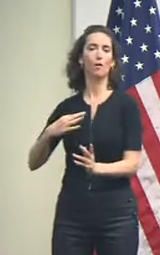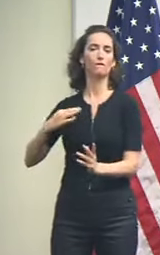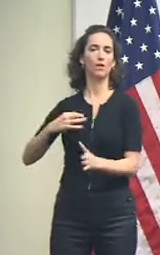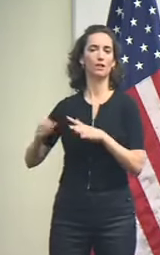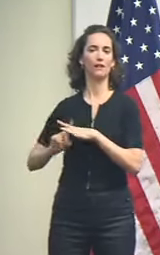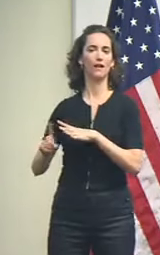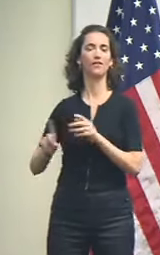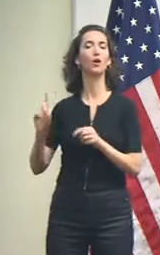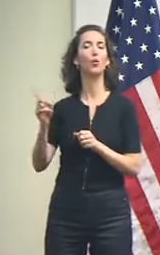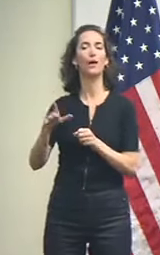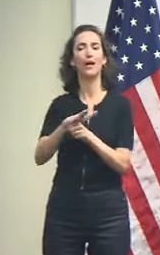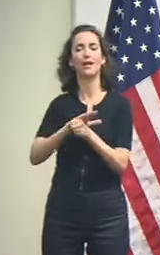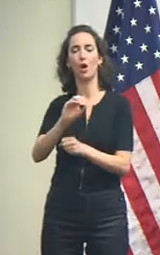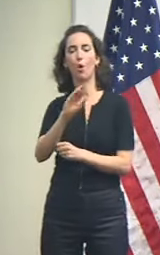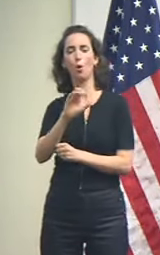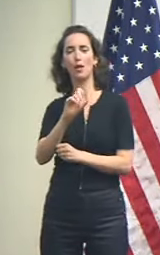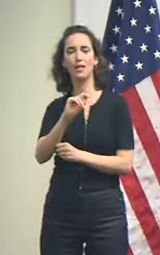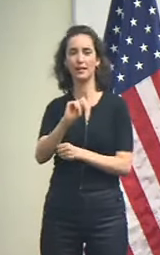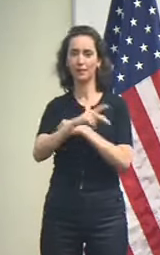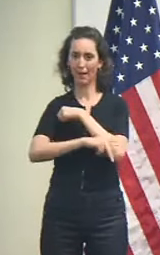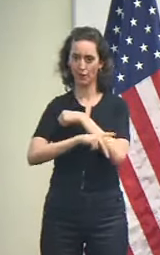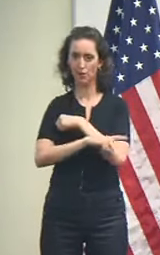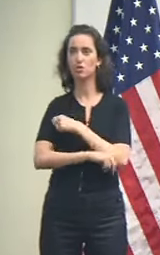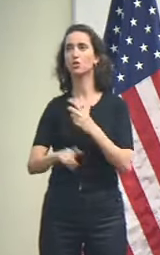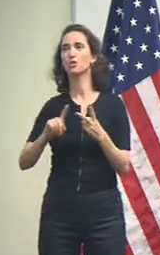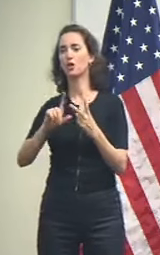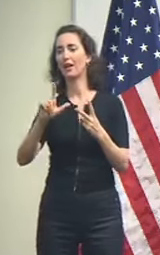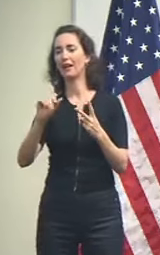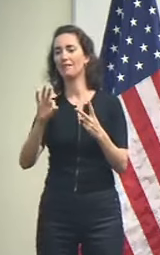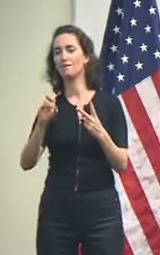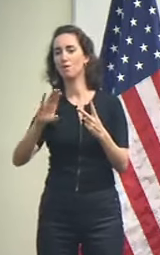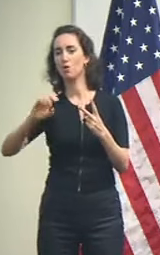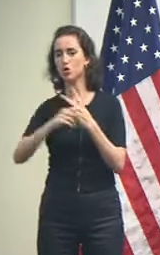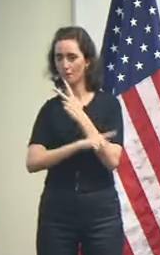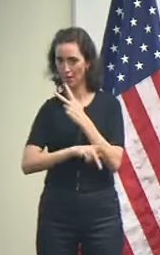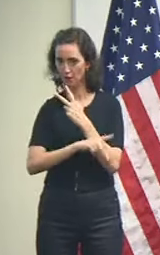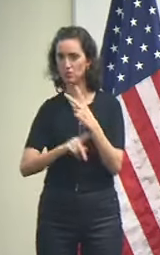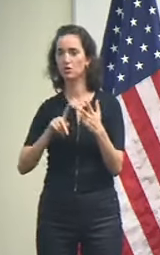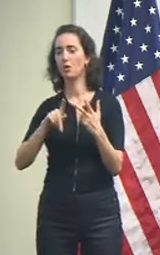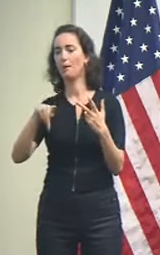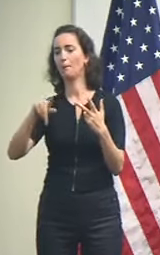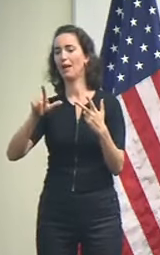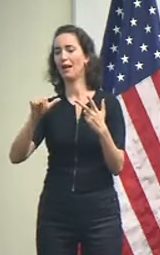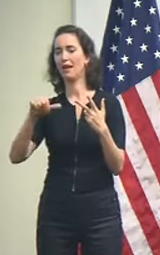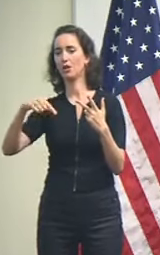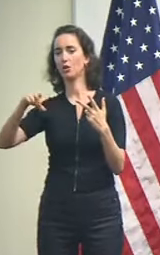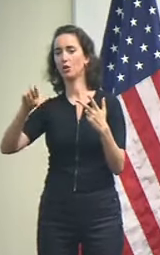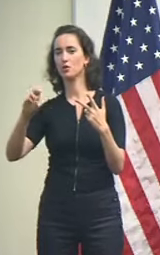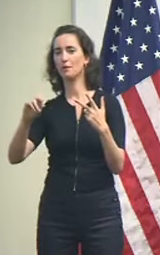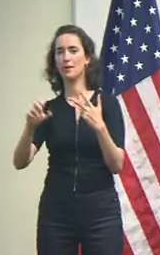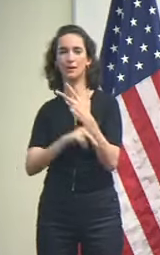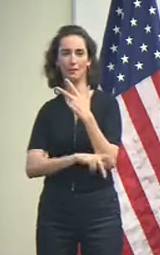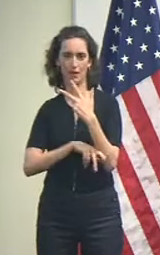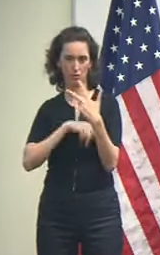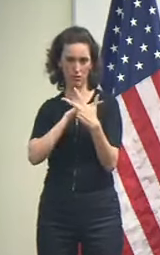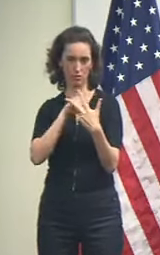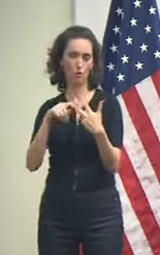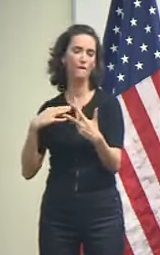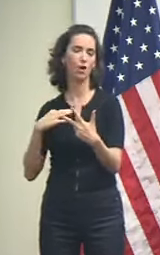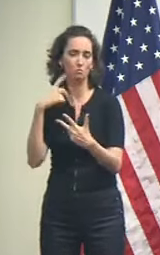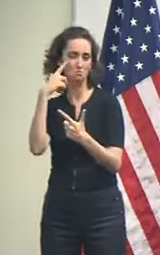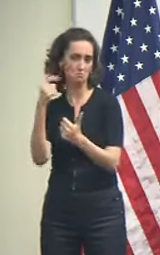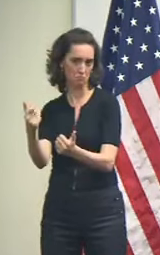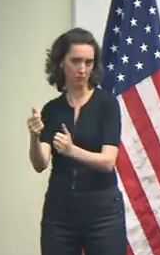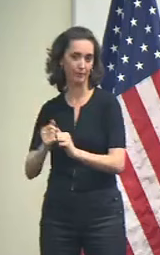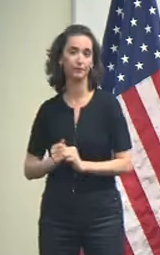Orleans Parish, Lafourche Parish, and Plaquemines Parish. We currently have more than 1